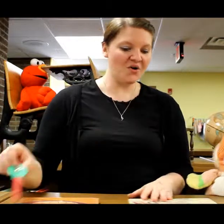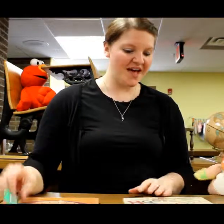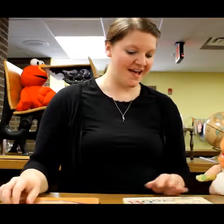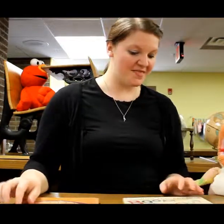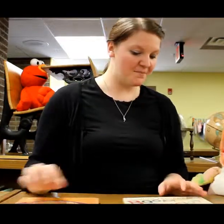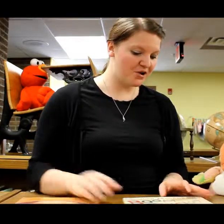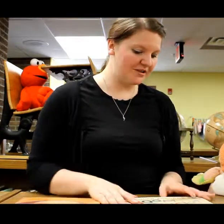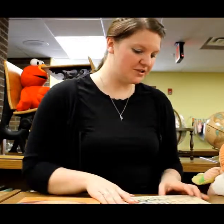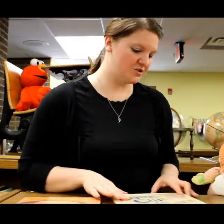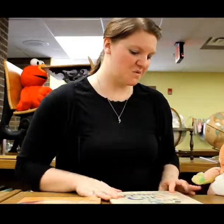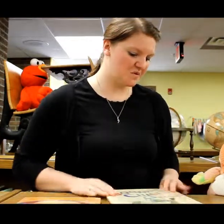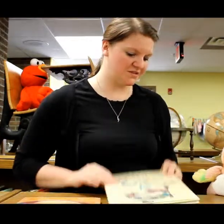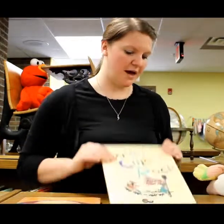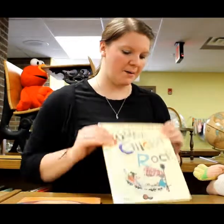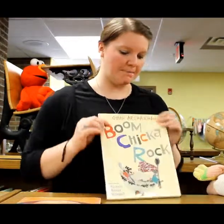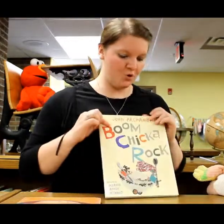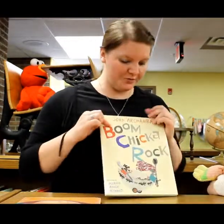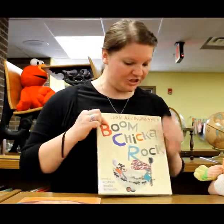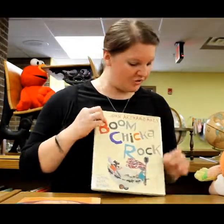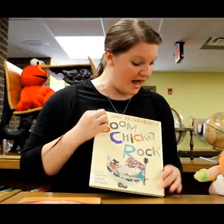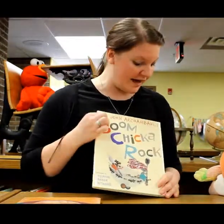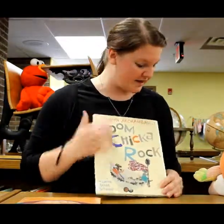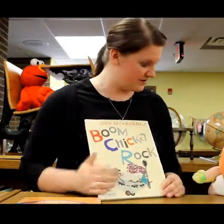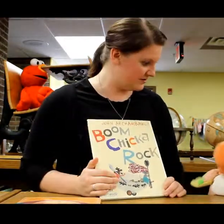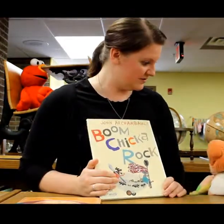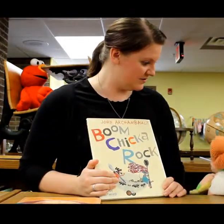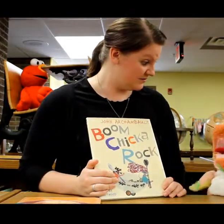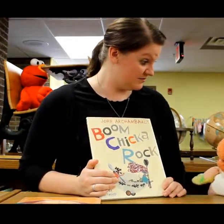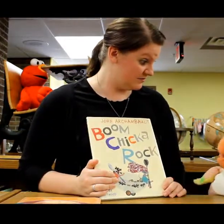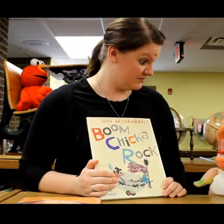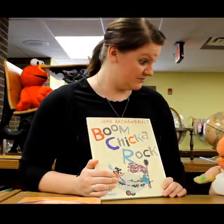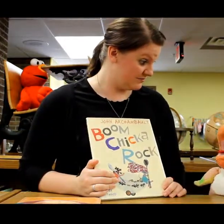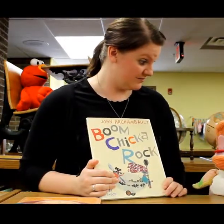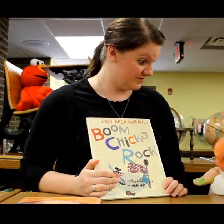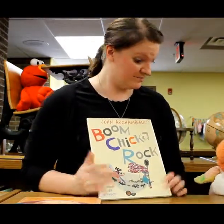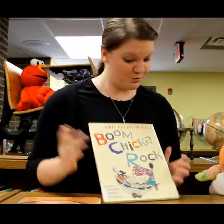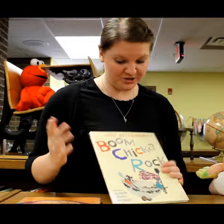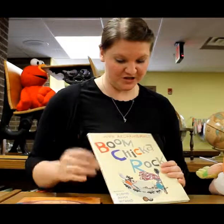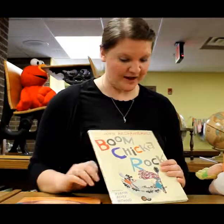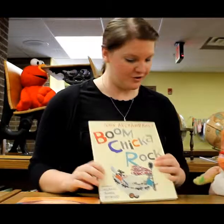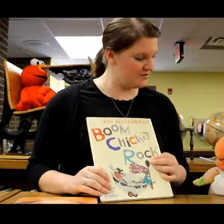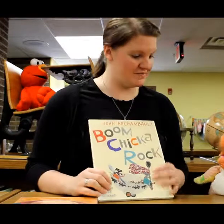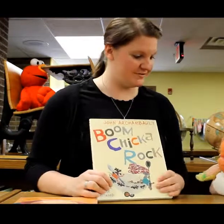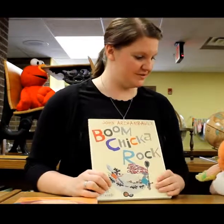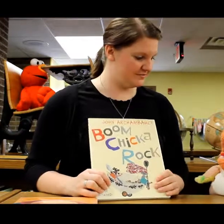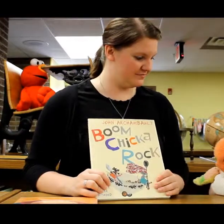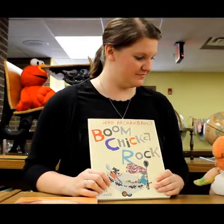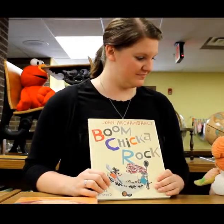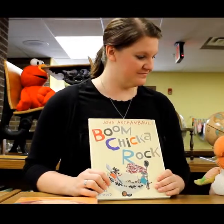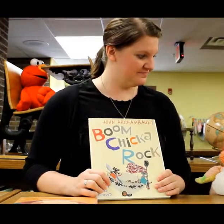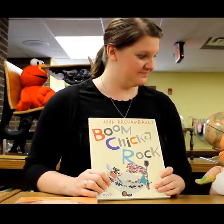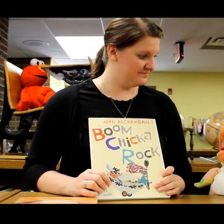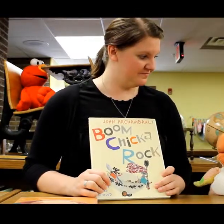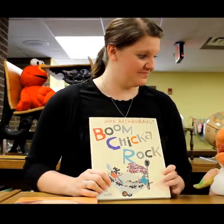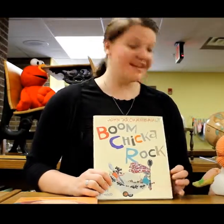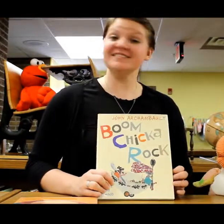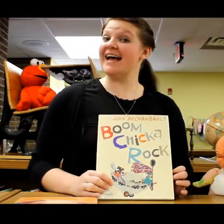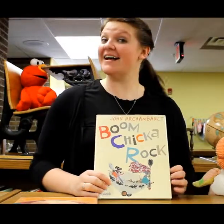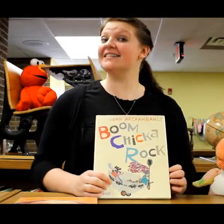Okay. And the book we chose to read with it was called a Boom Chicka Rock. Boom Chicka Rock? Boom Chicka Rock. No W's. Does it have watches in it? It has